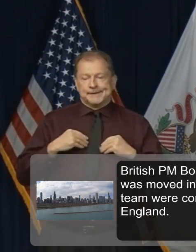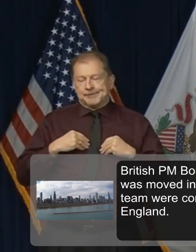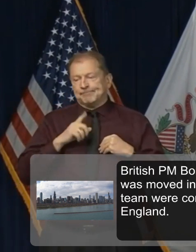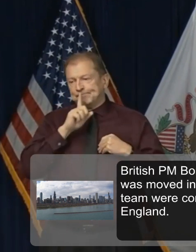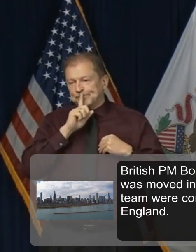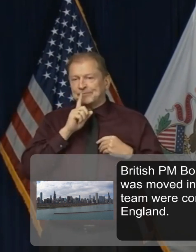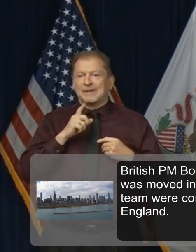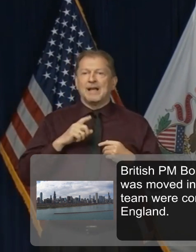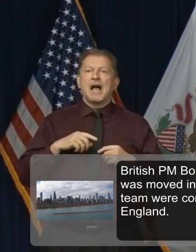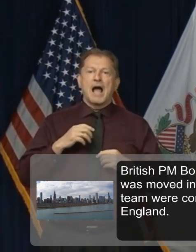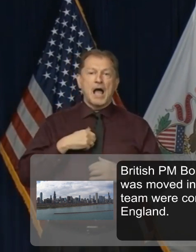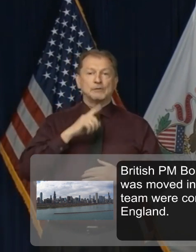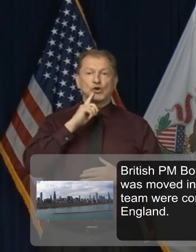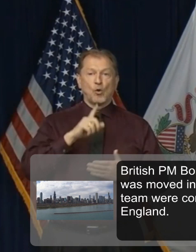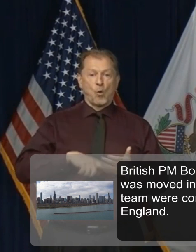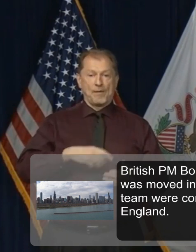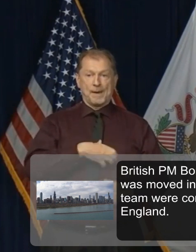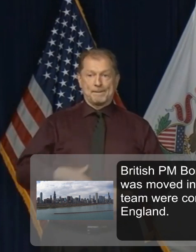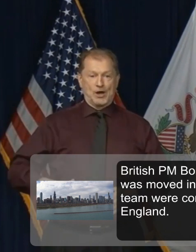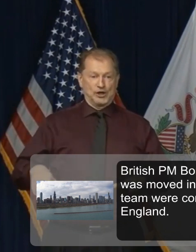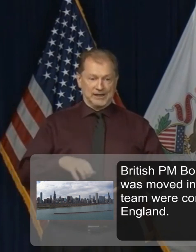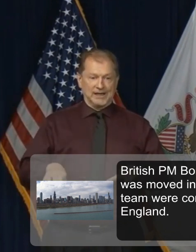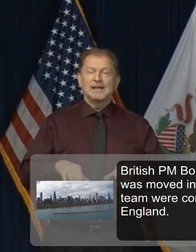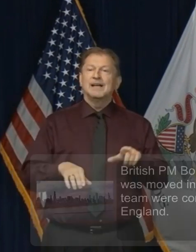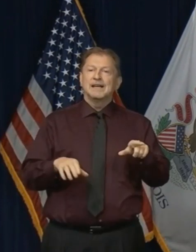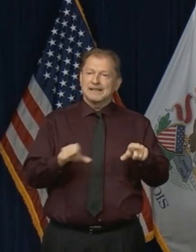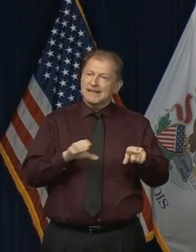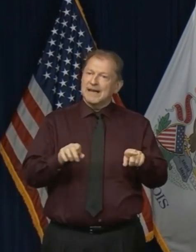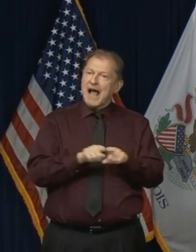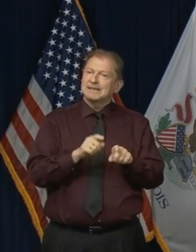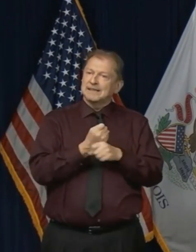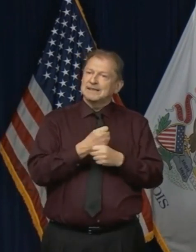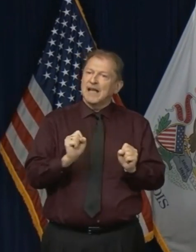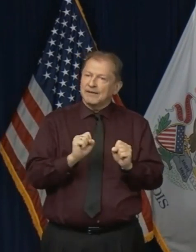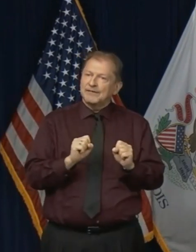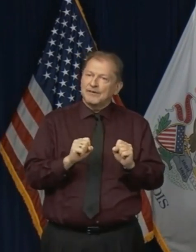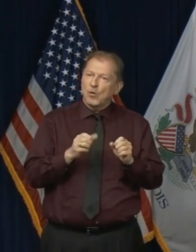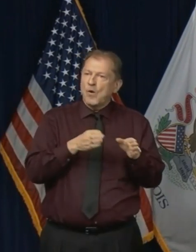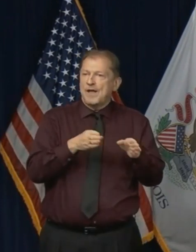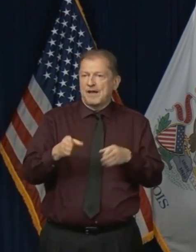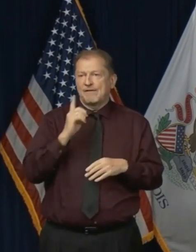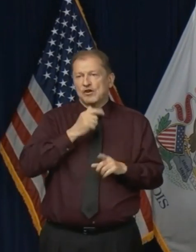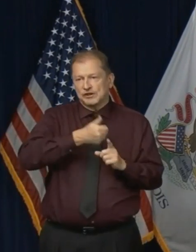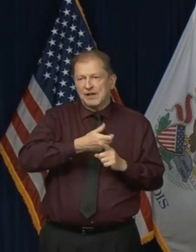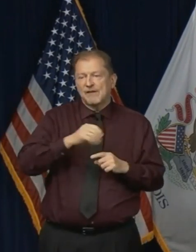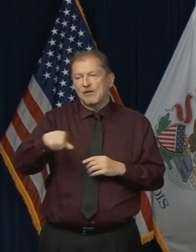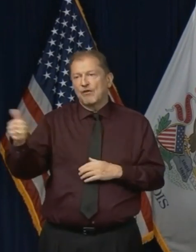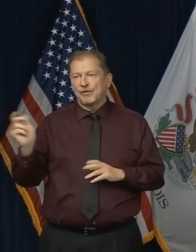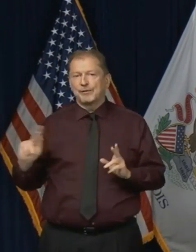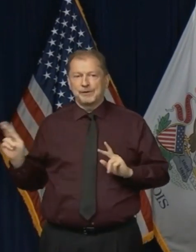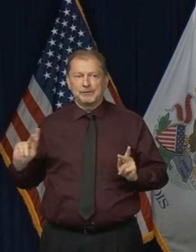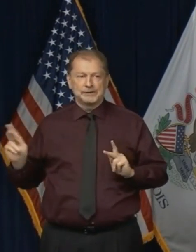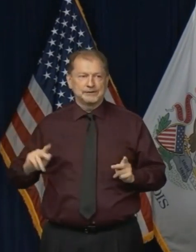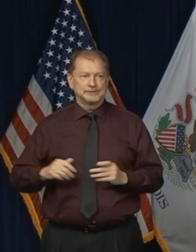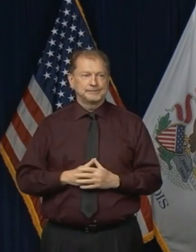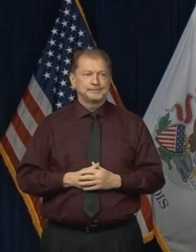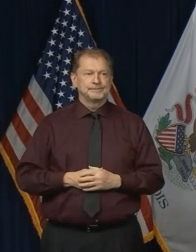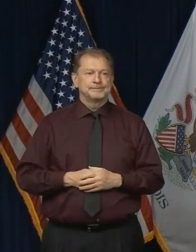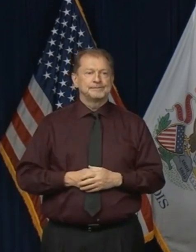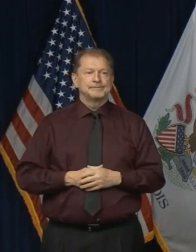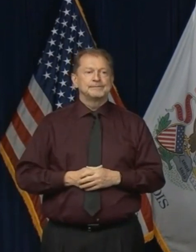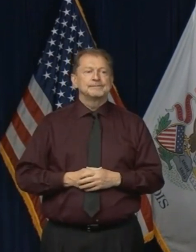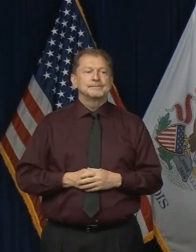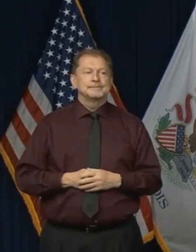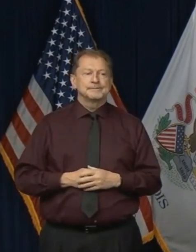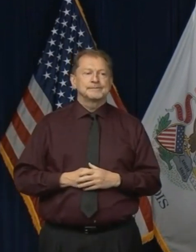the mayor did, she did in a way that is safe for everybody and for her, for the people who may have, you know, done, you know,